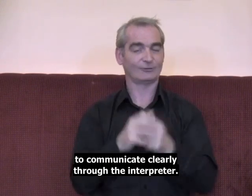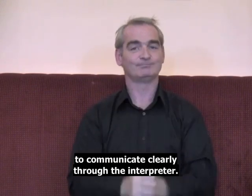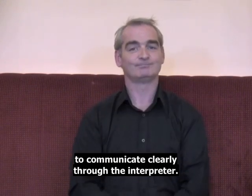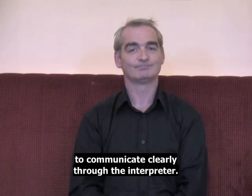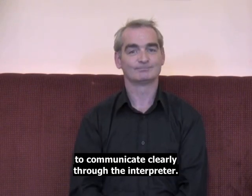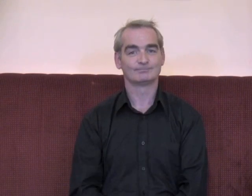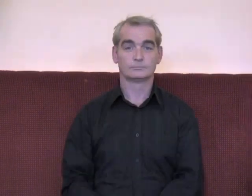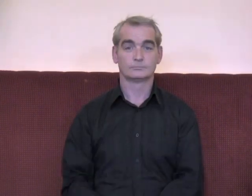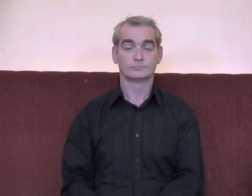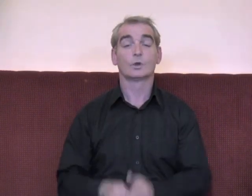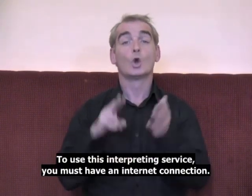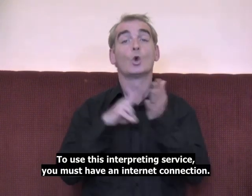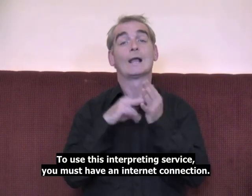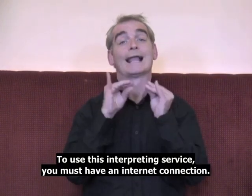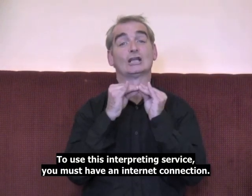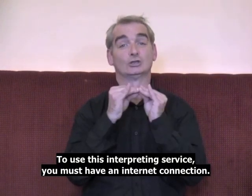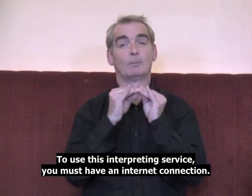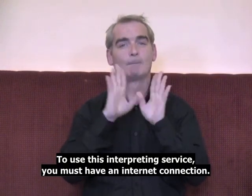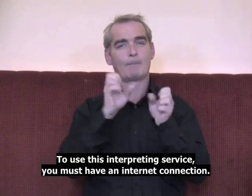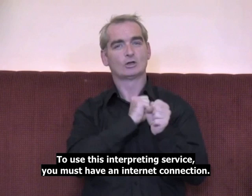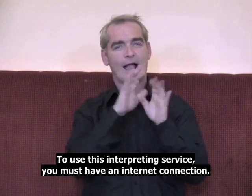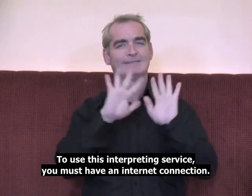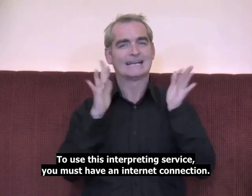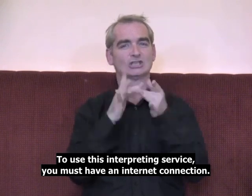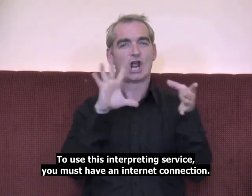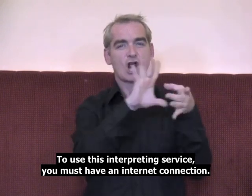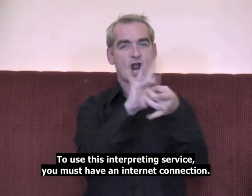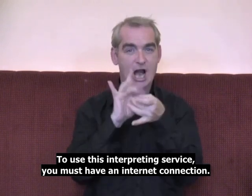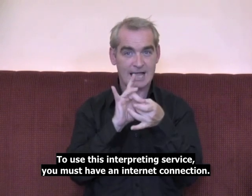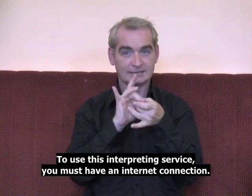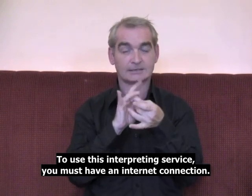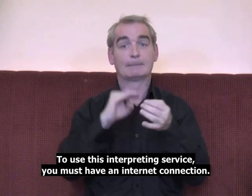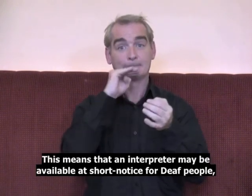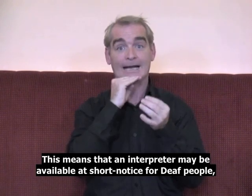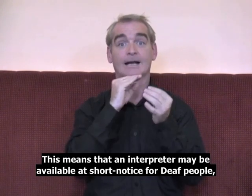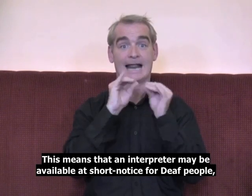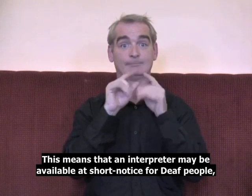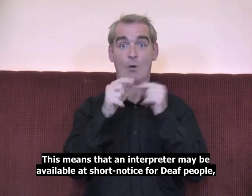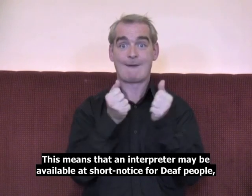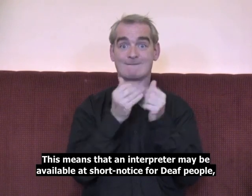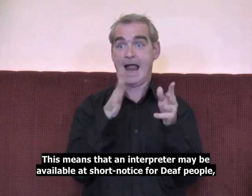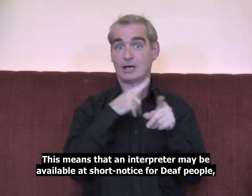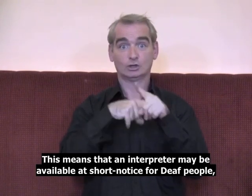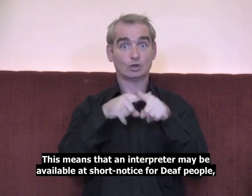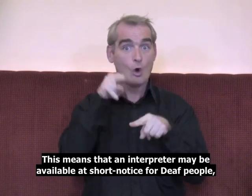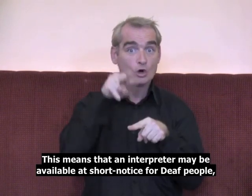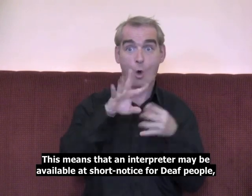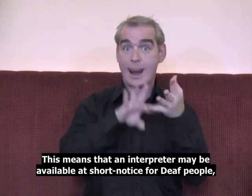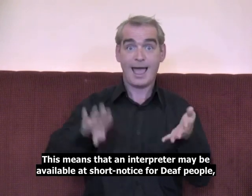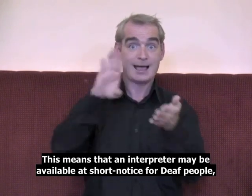interpreter. To use this interpreting service, you must have an internet connection. This means that an interpreter may be available